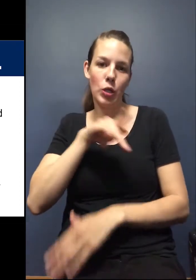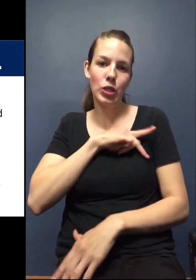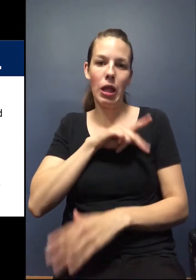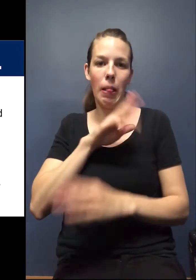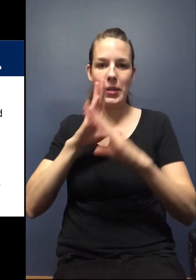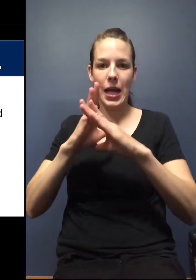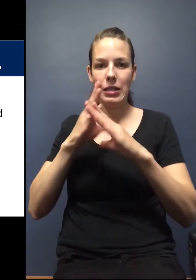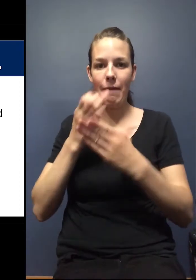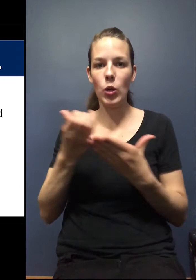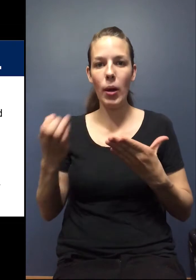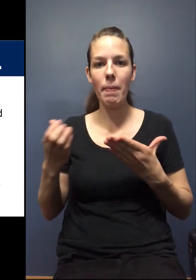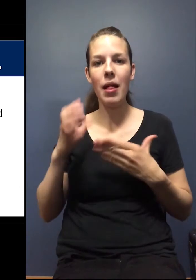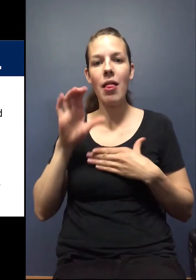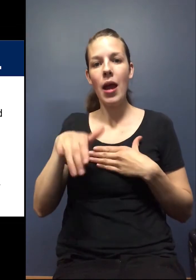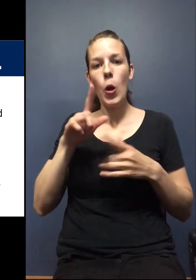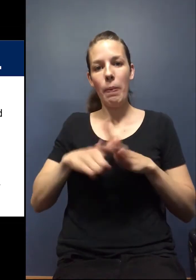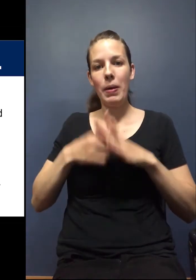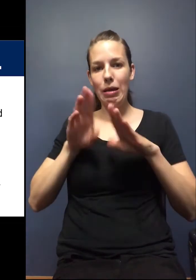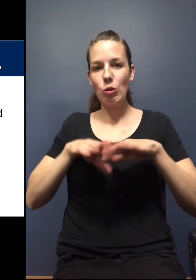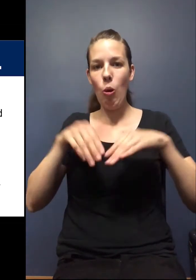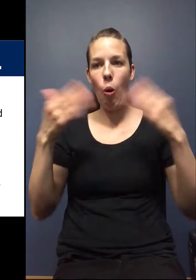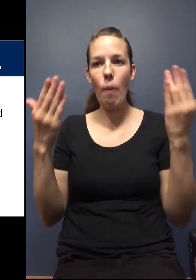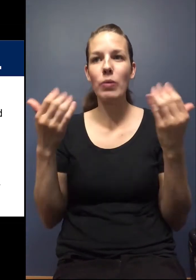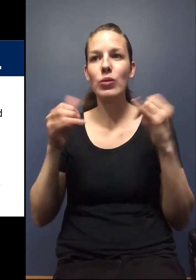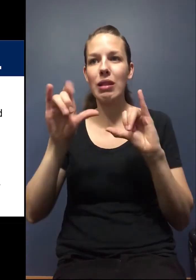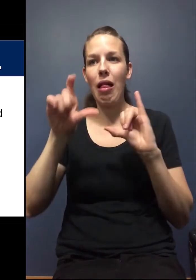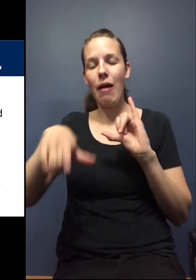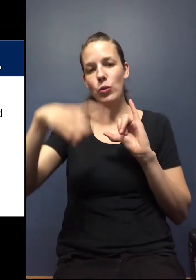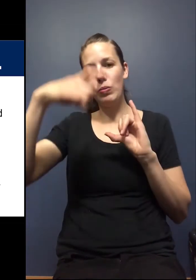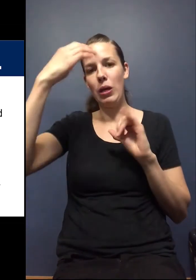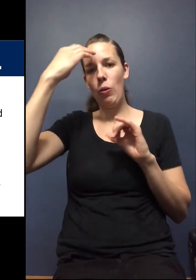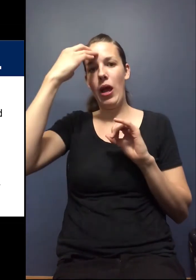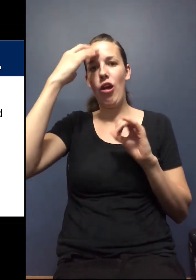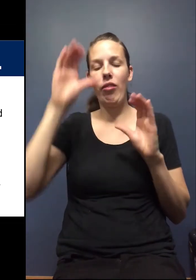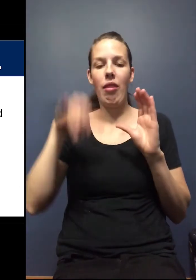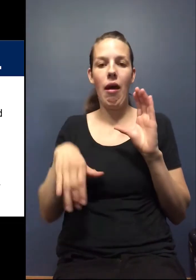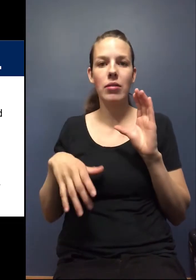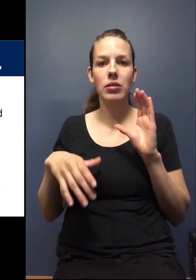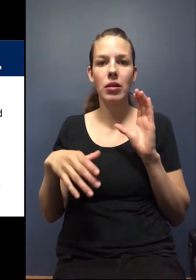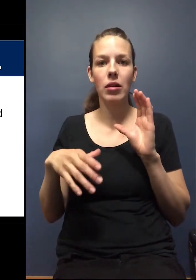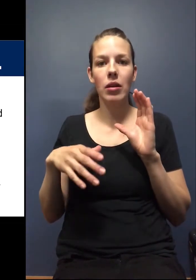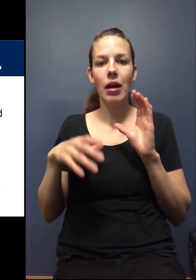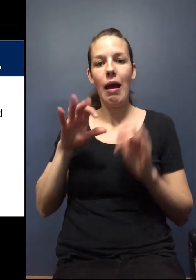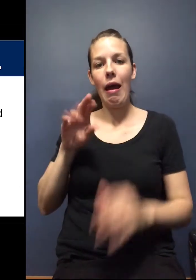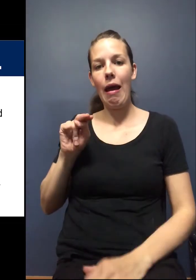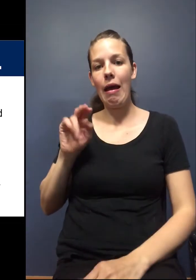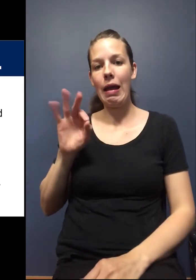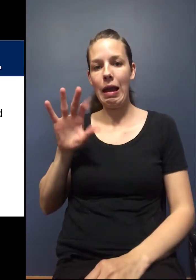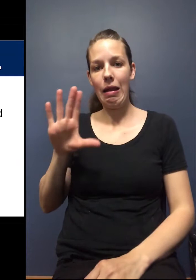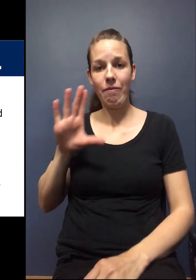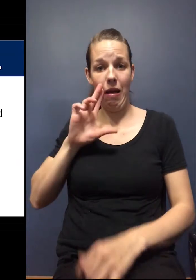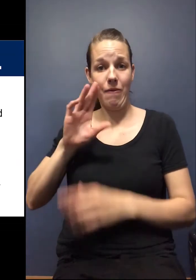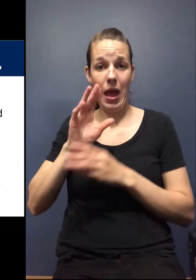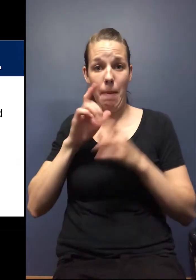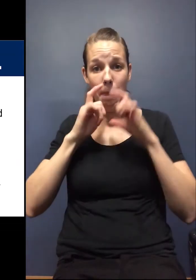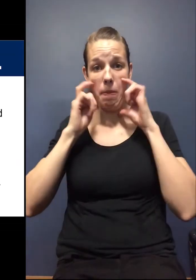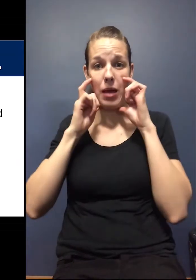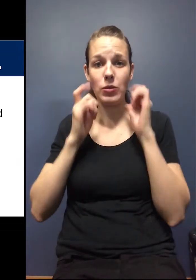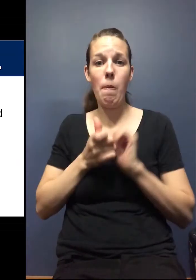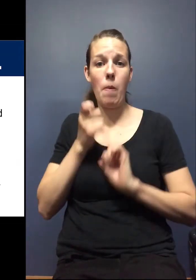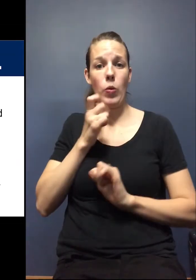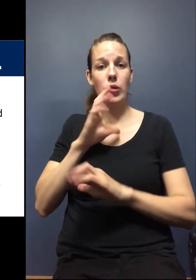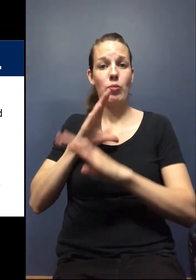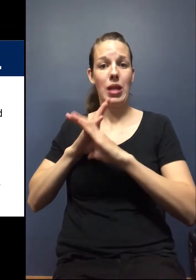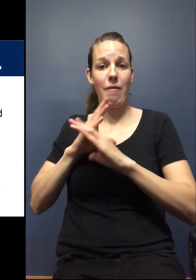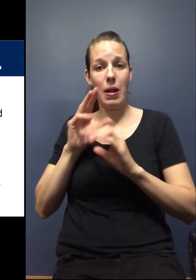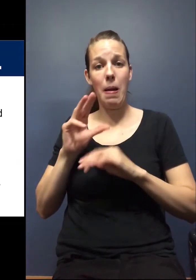And, you know, I, as we begin to open, we still have to be mindful that the N95 masks, which are the most